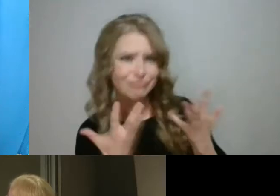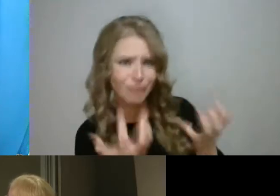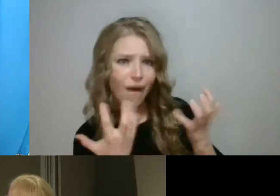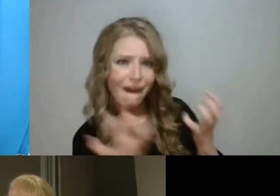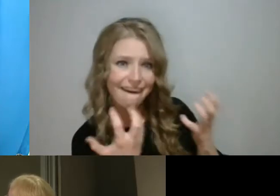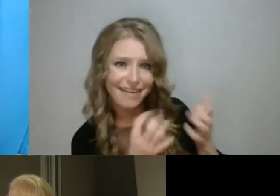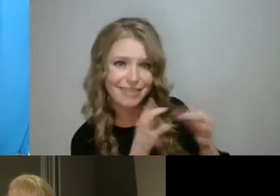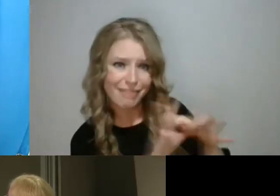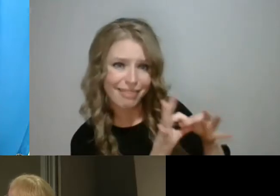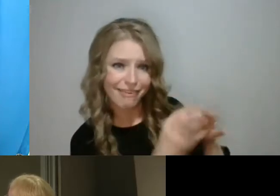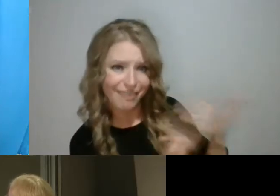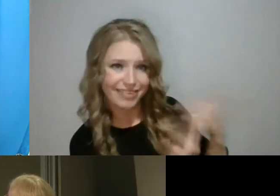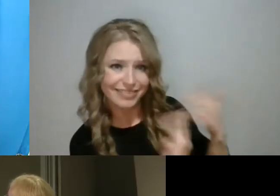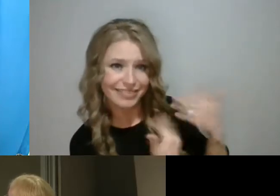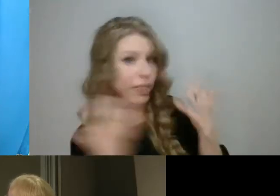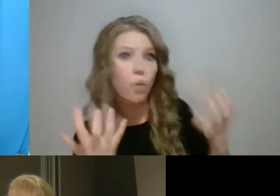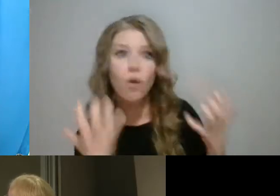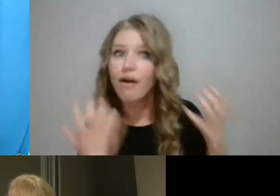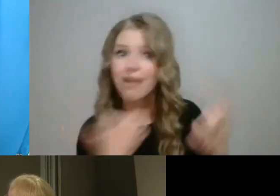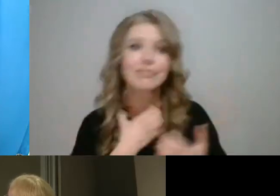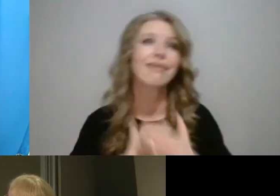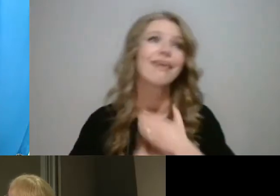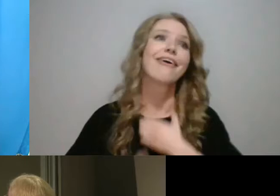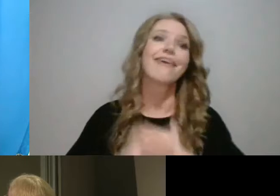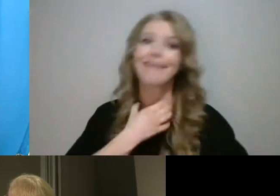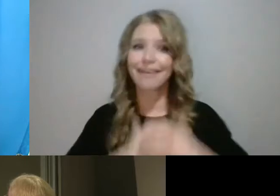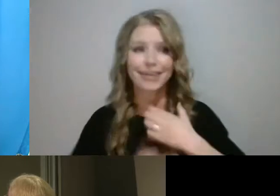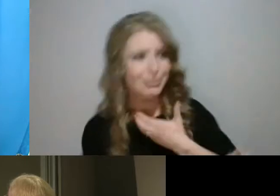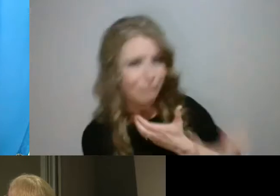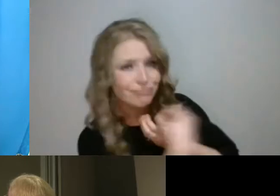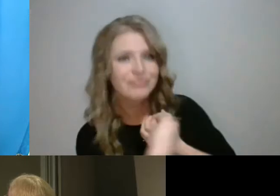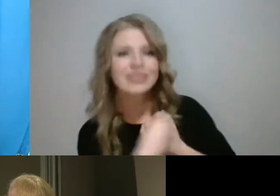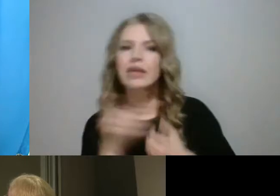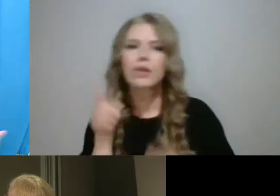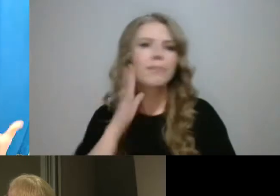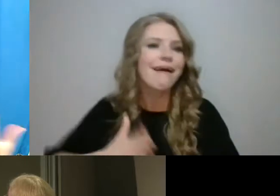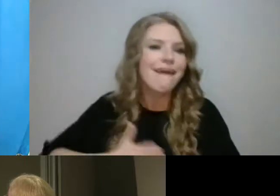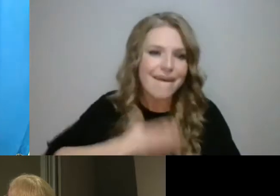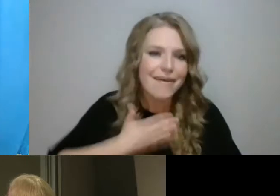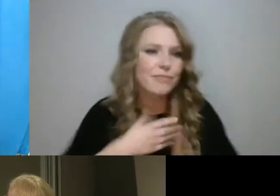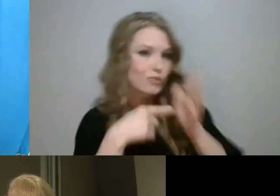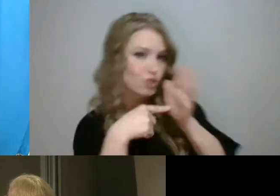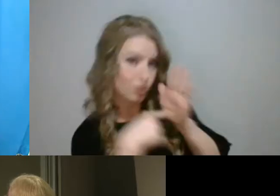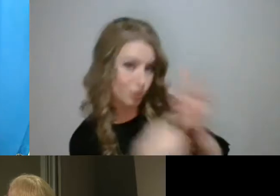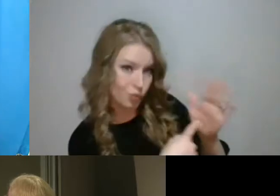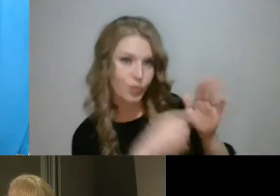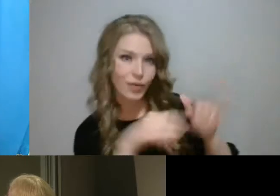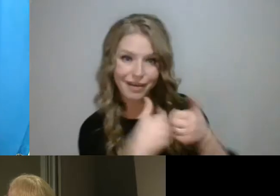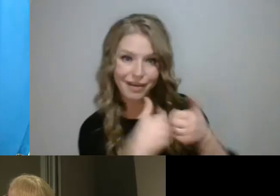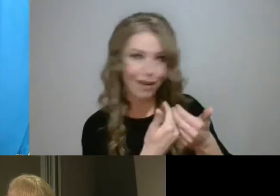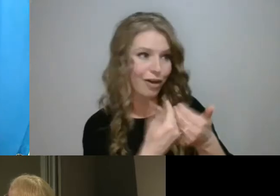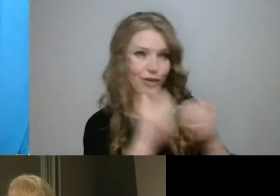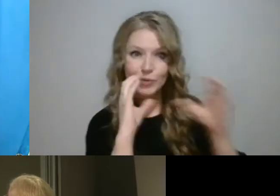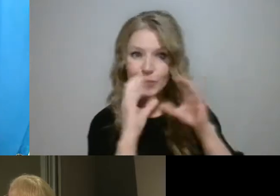them. You know, they want to communicate with you just as much. We are just starving for, you know, communication